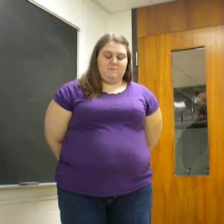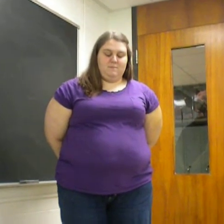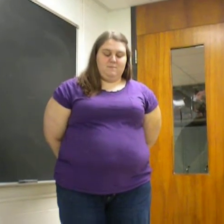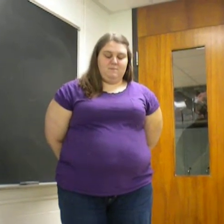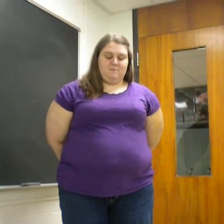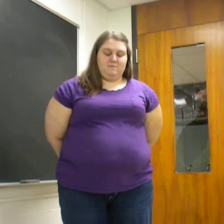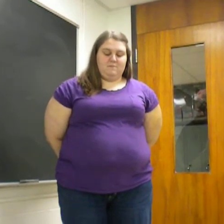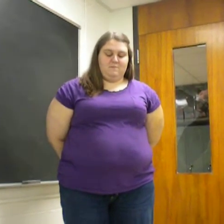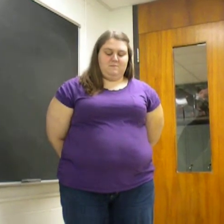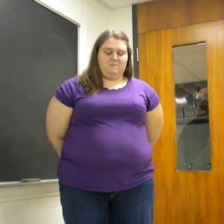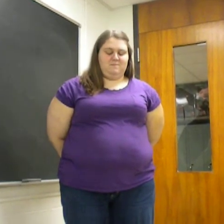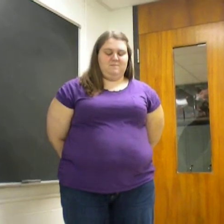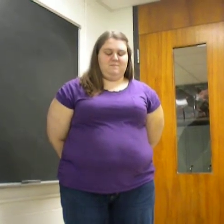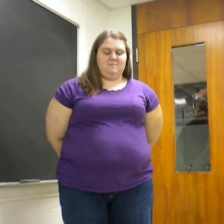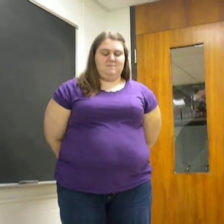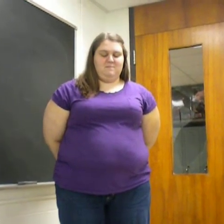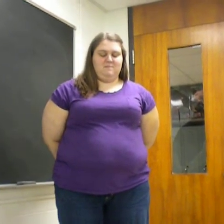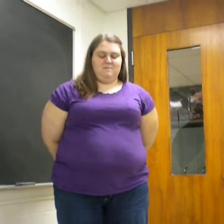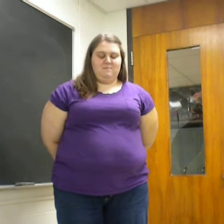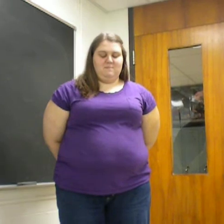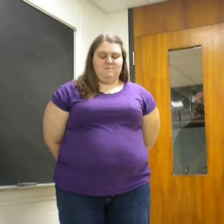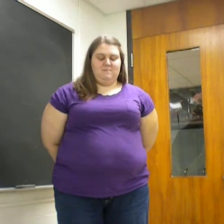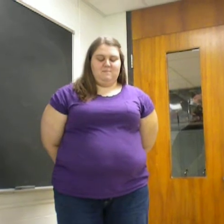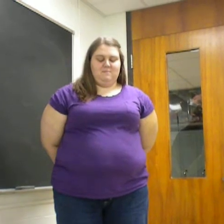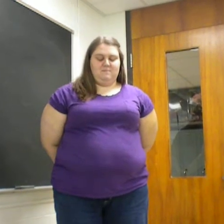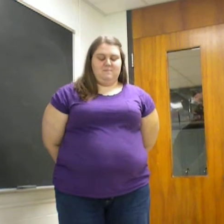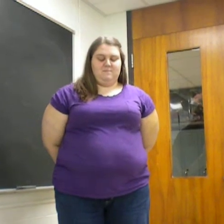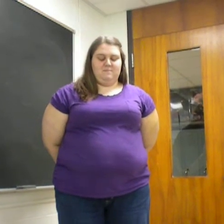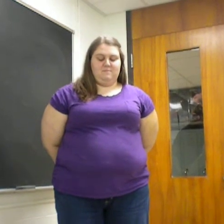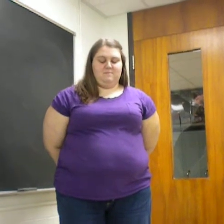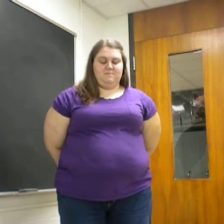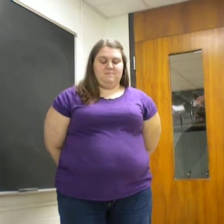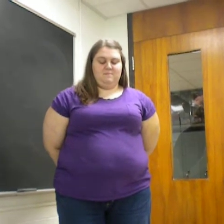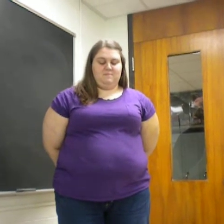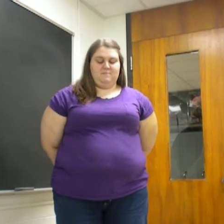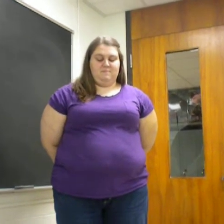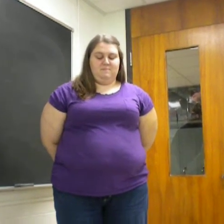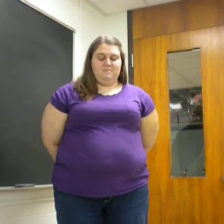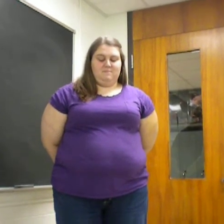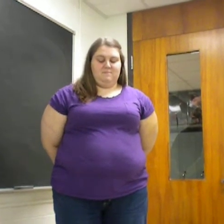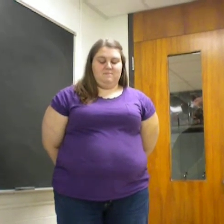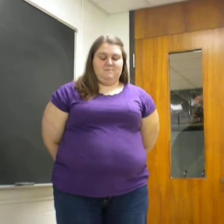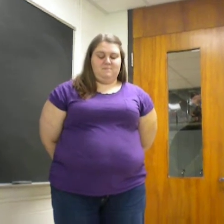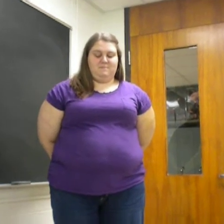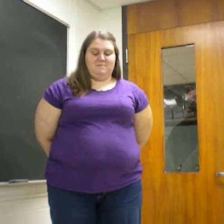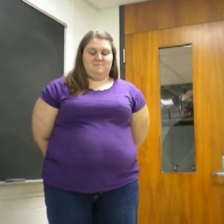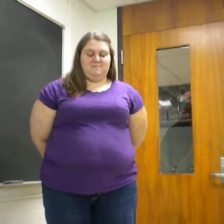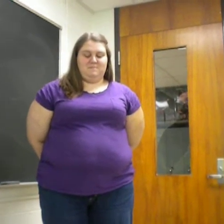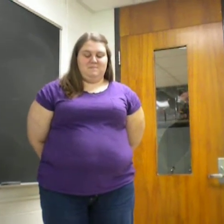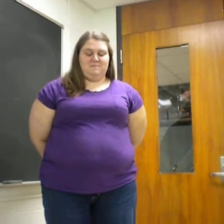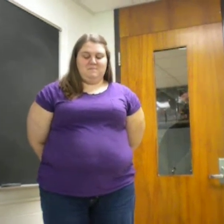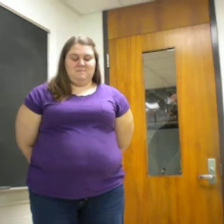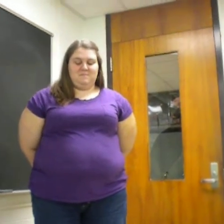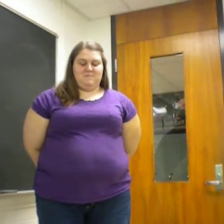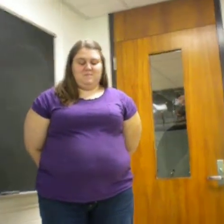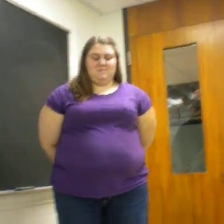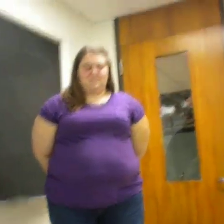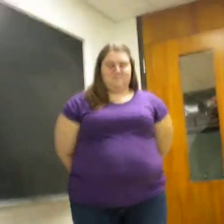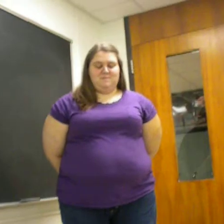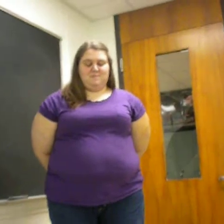in the morning as possible, and two, I want to pick the theme for TED 2006, and luckily